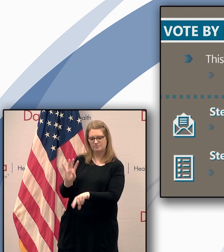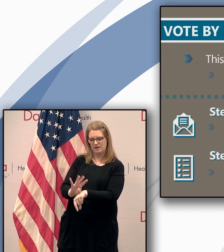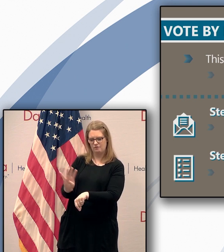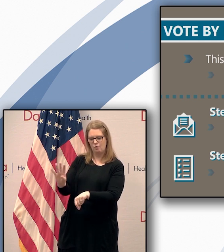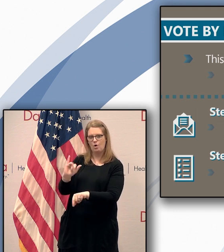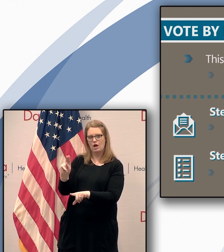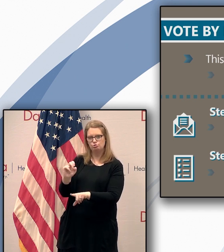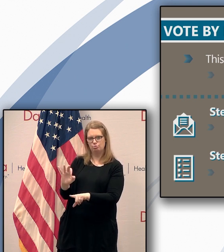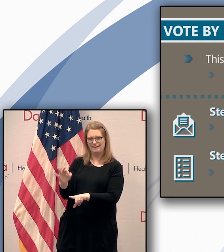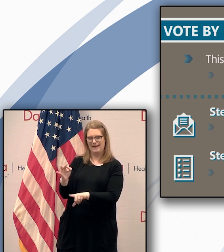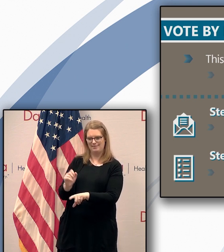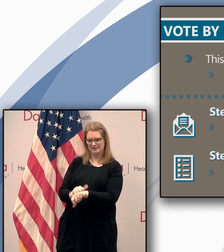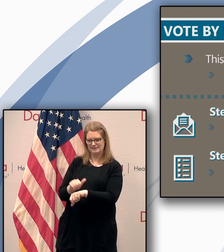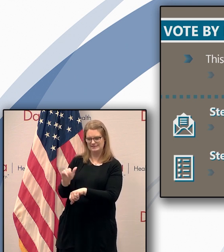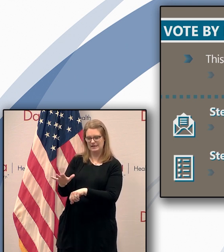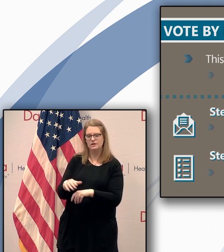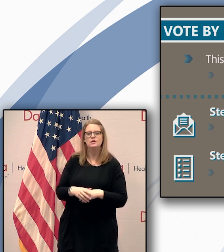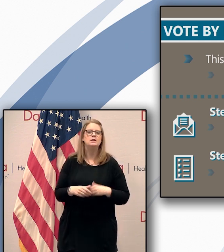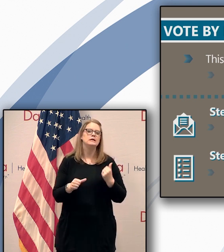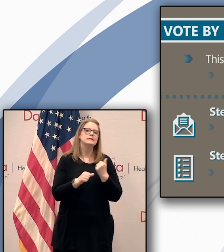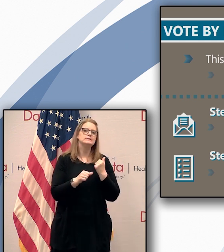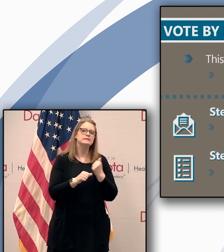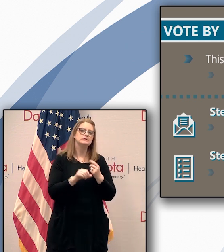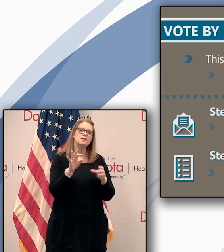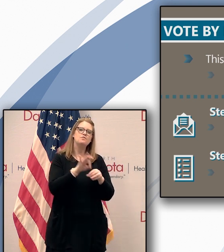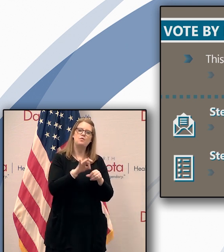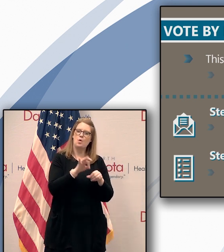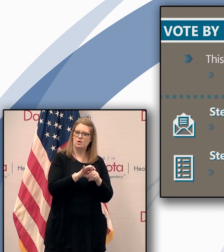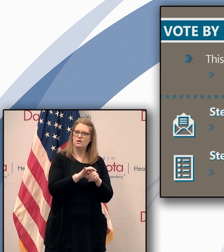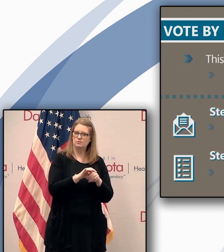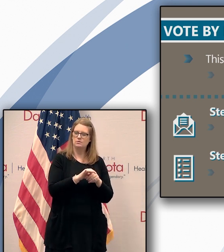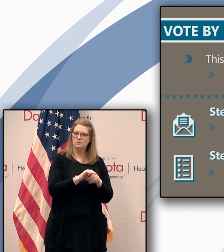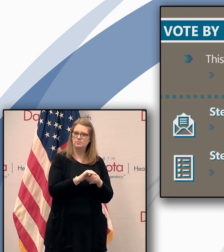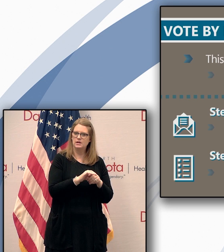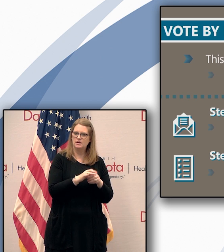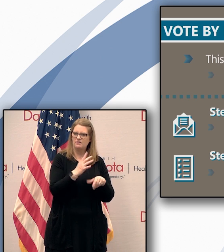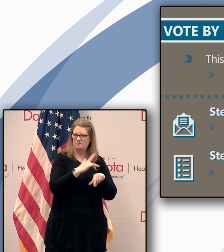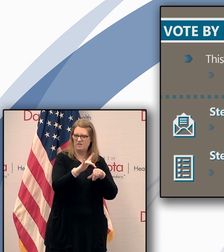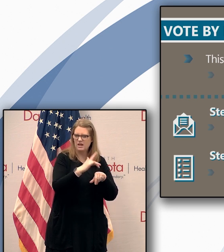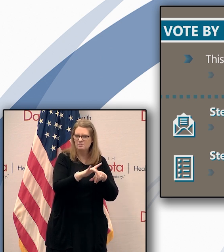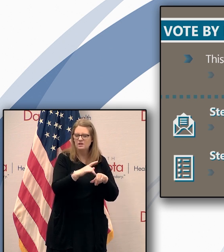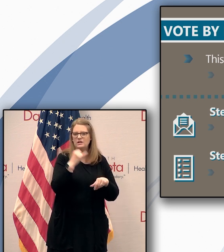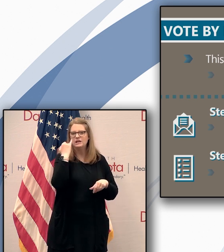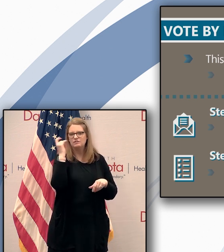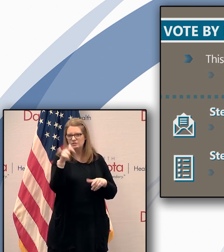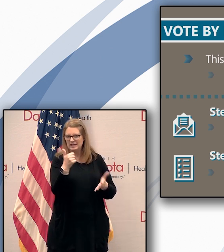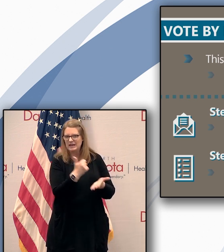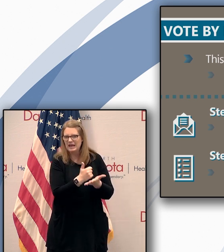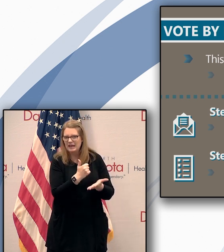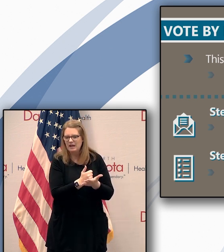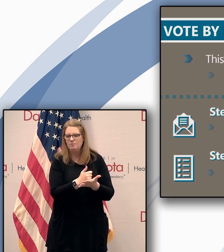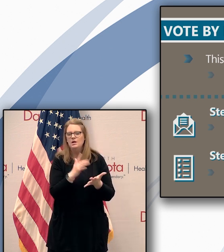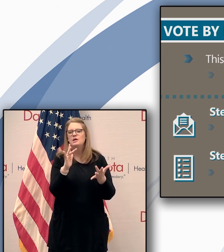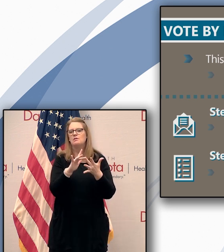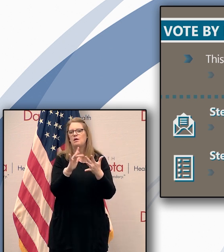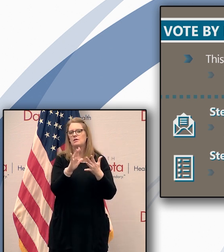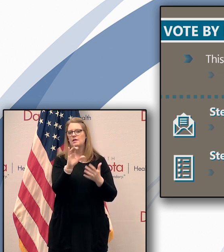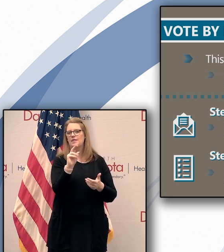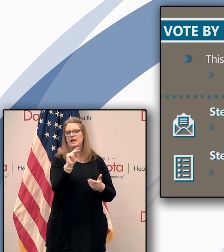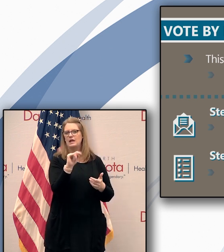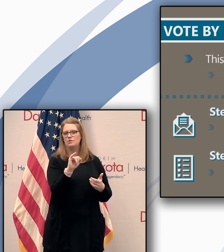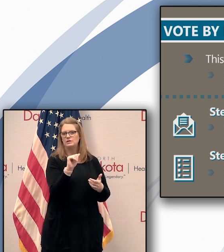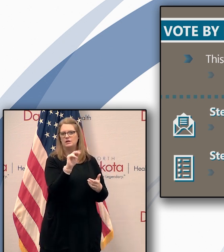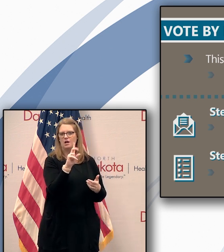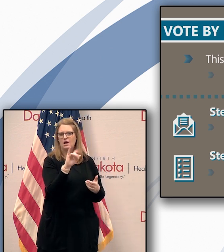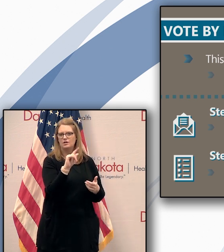9th. Assistive voting devices will be available to any assistance needing assistance to complete their ballot. Contact your county auditor to make an